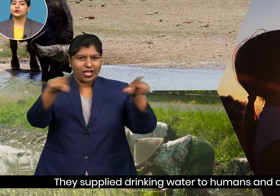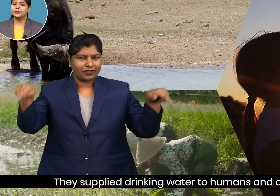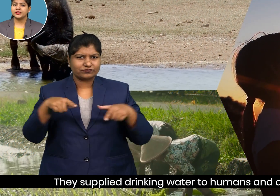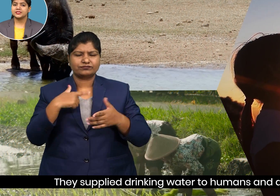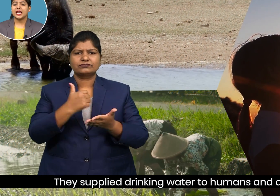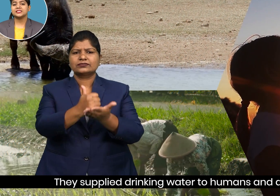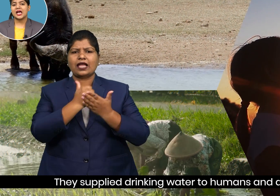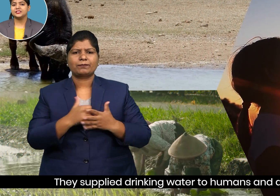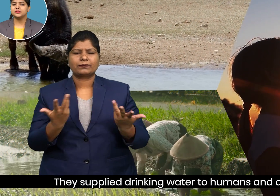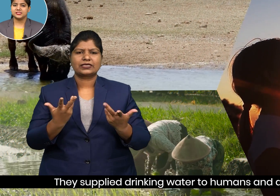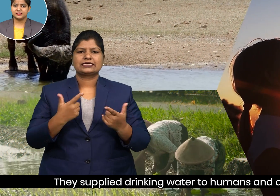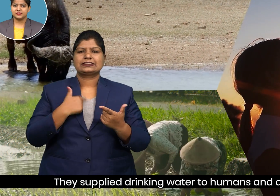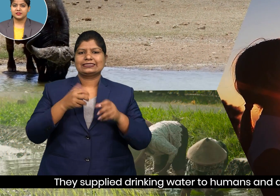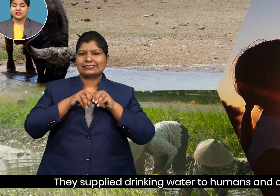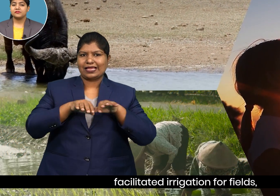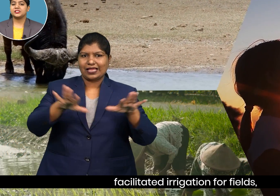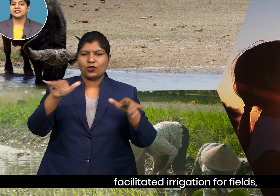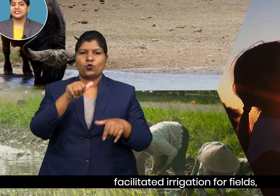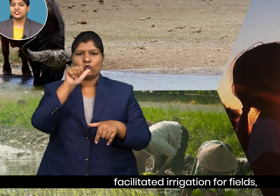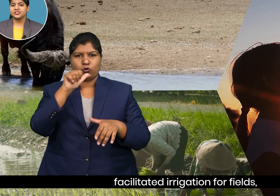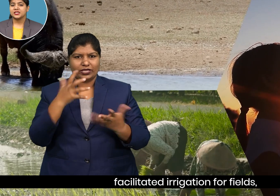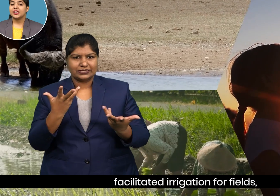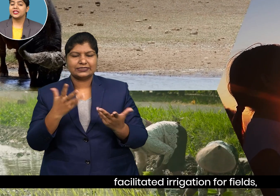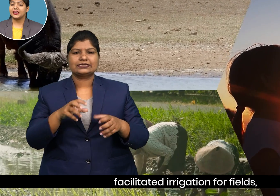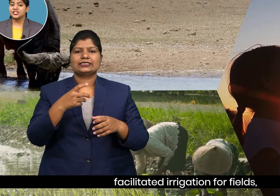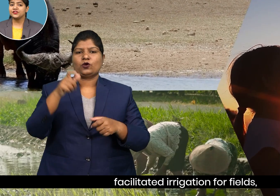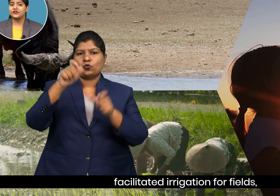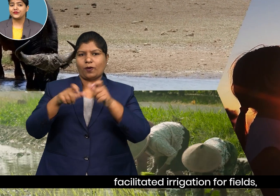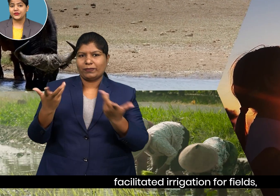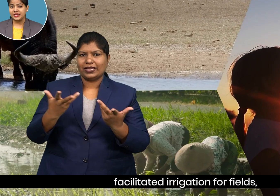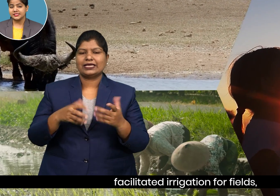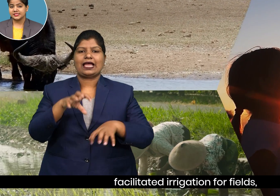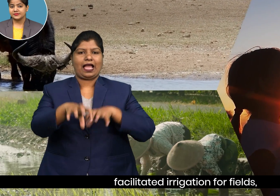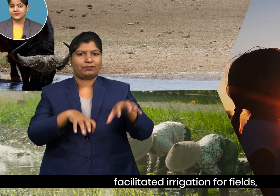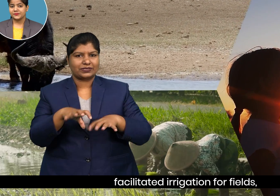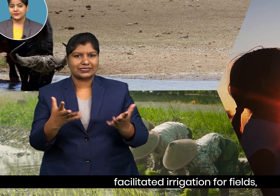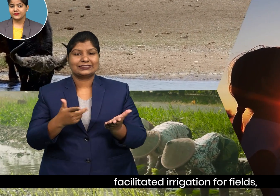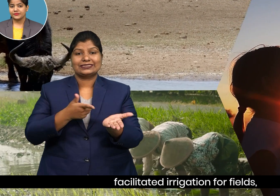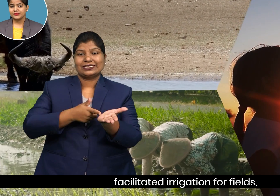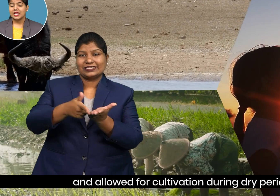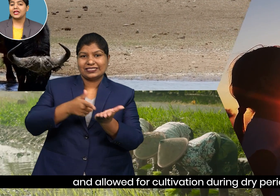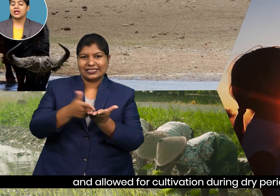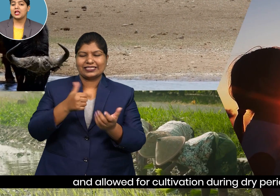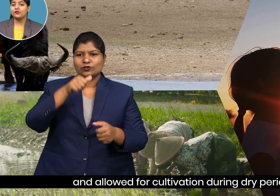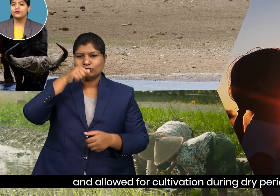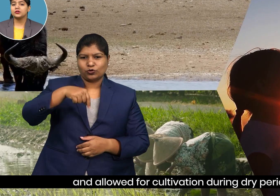humans and animals facilitated irrigation for fields and allowed for